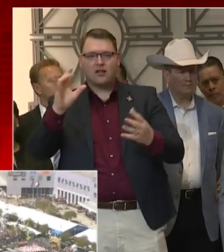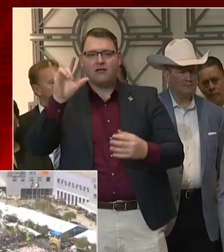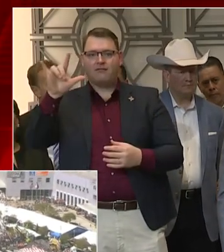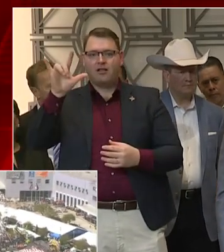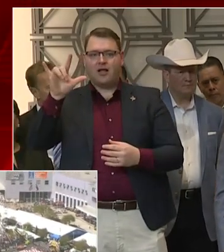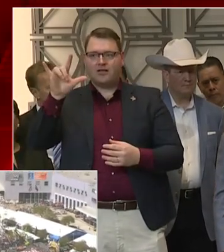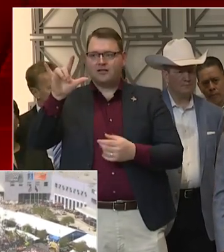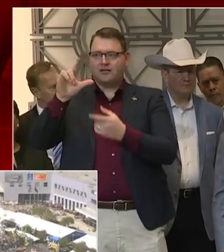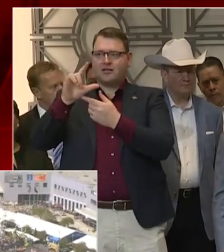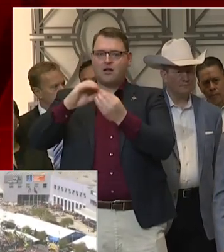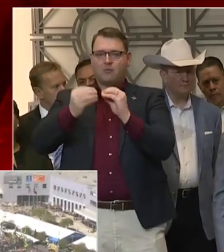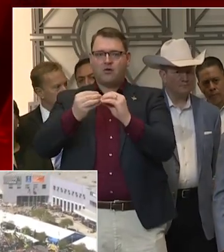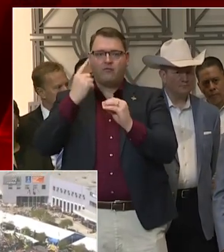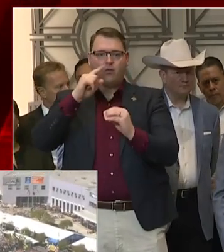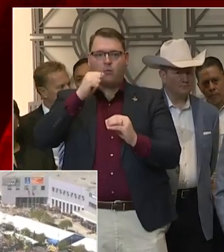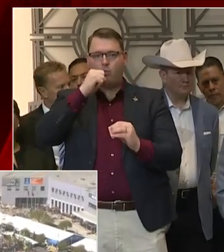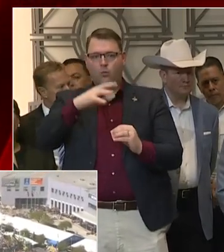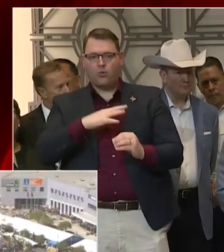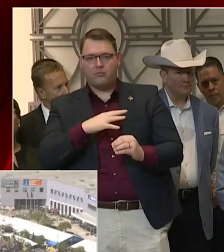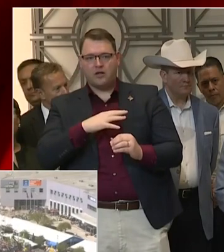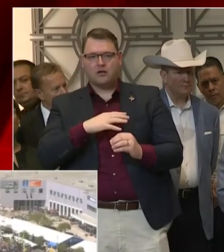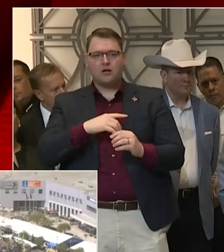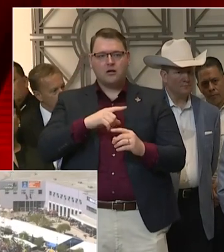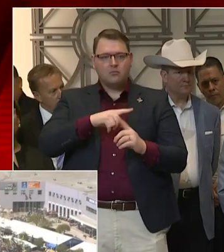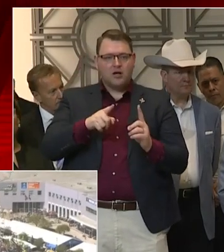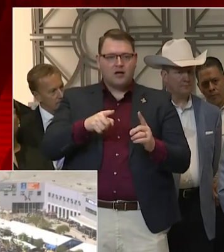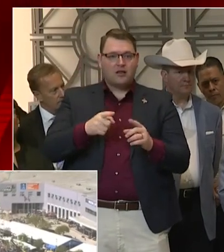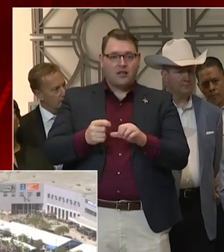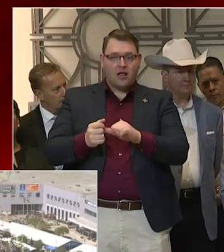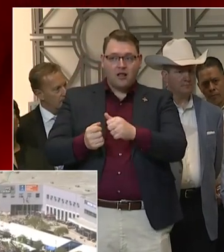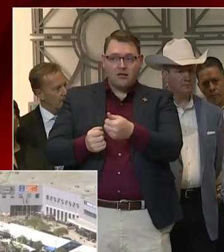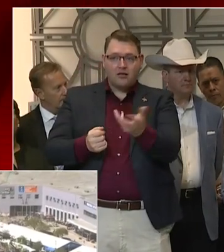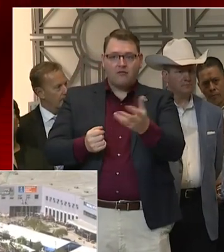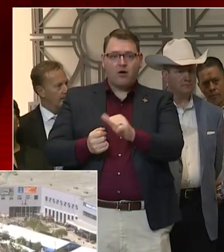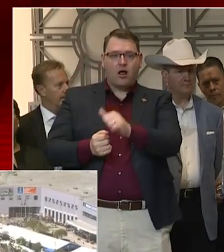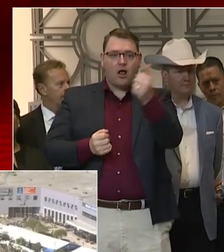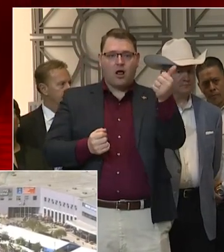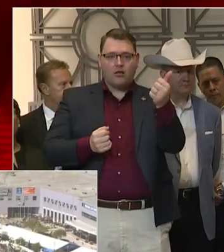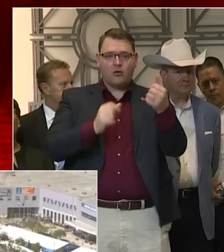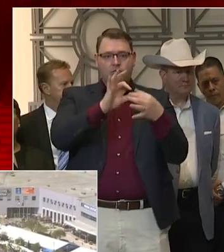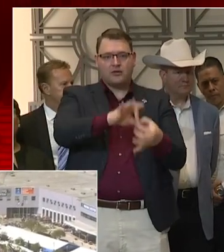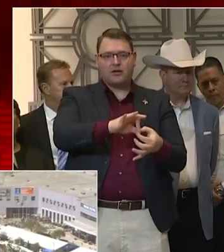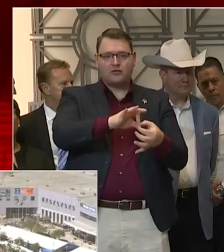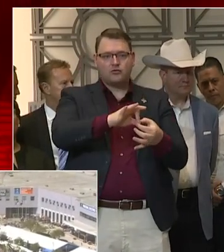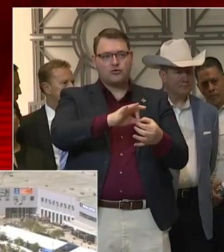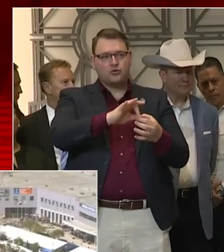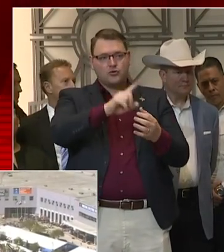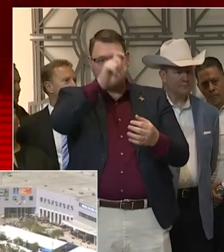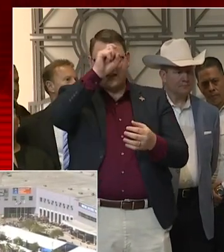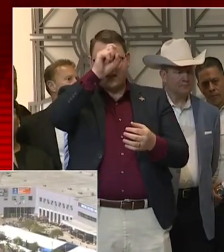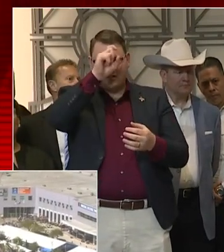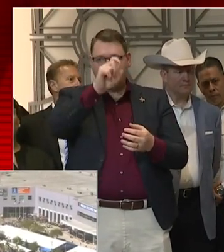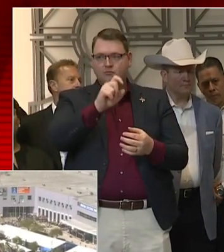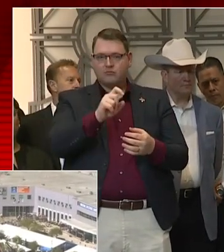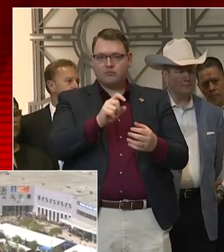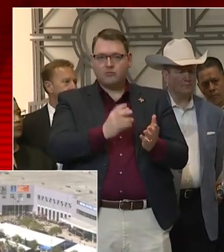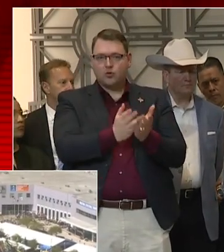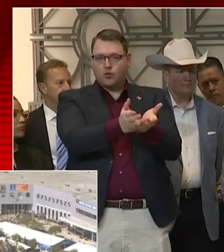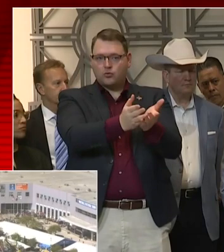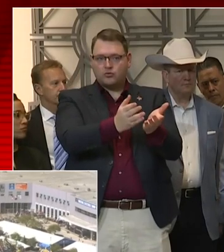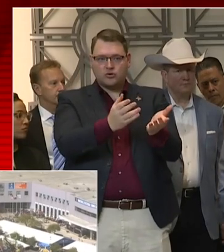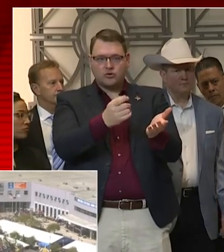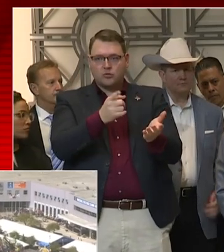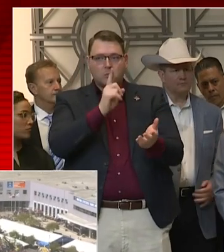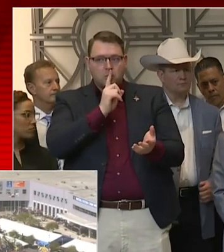woman. Why have you not yet released flight information for me? Several cases connected to the Egypt River. So